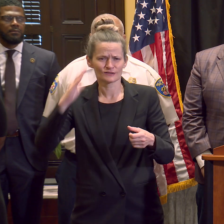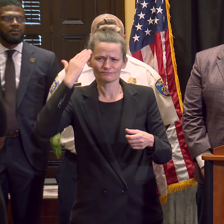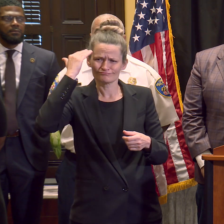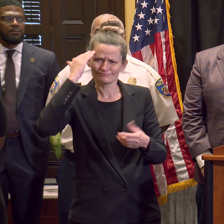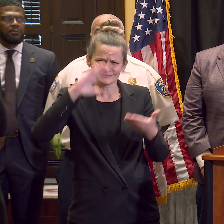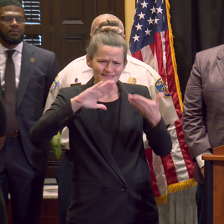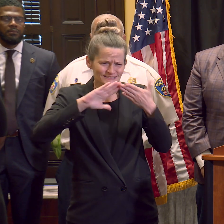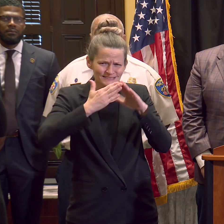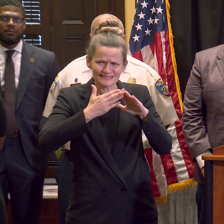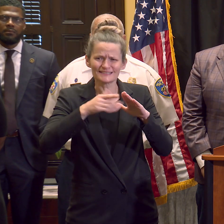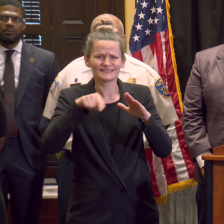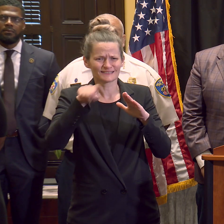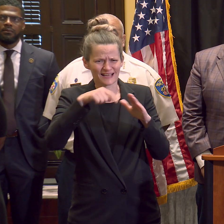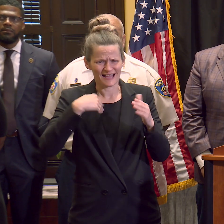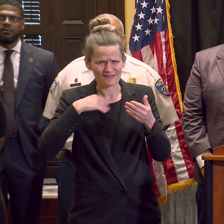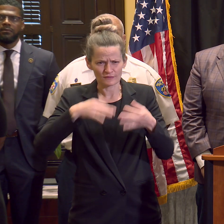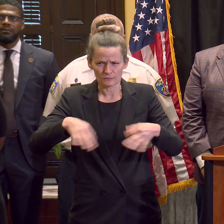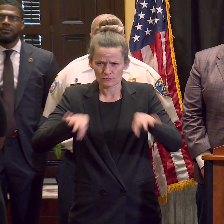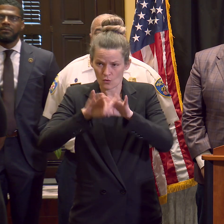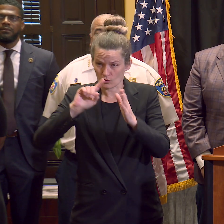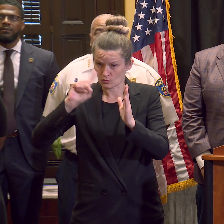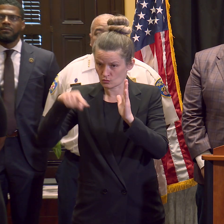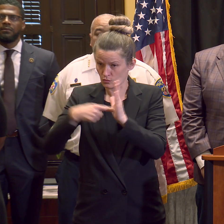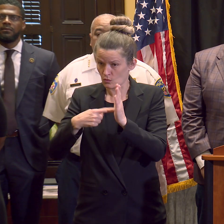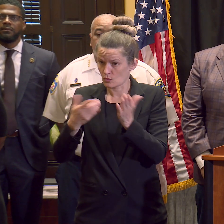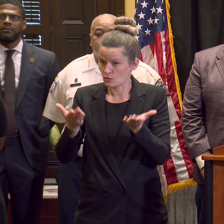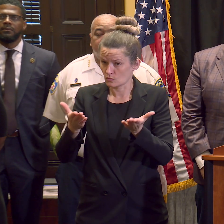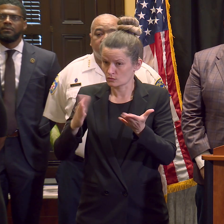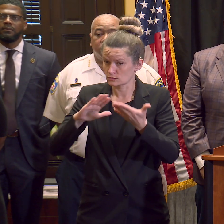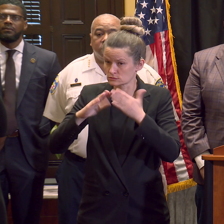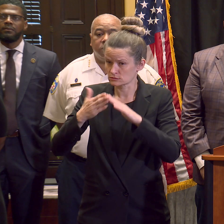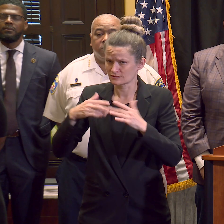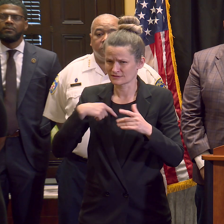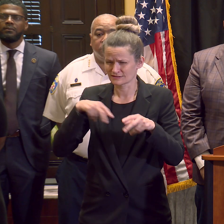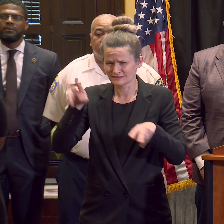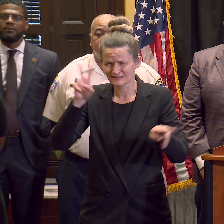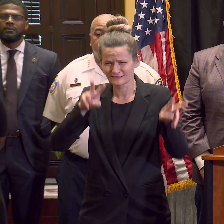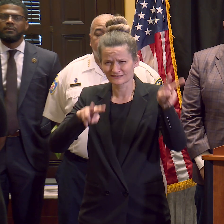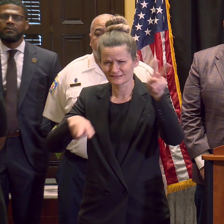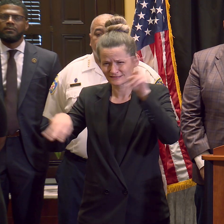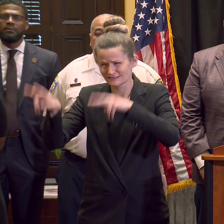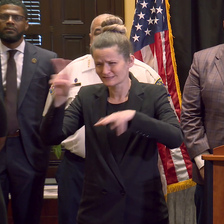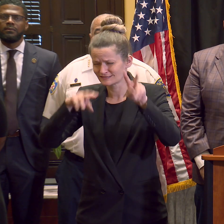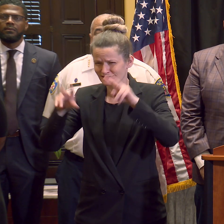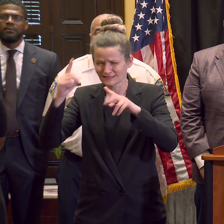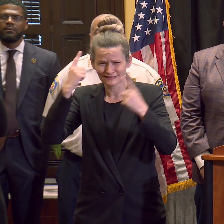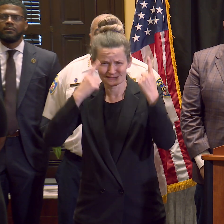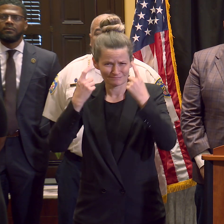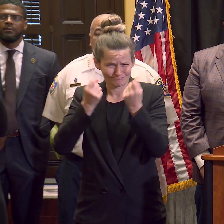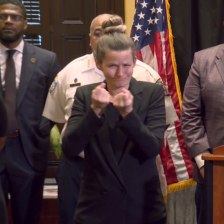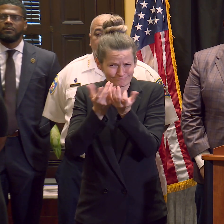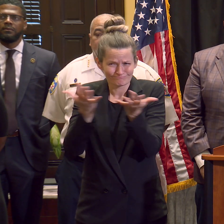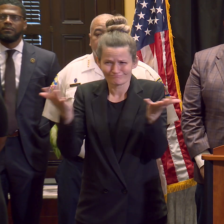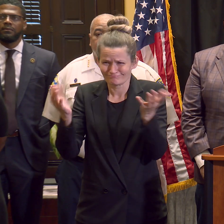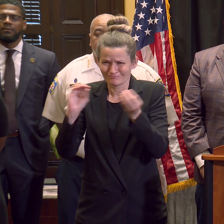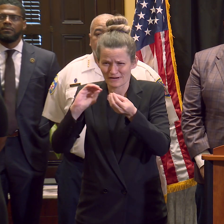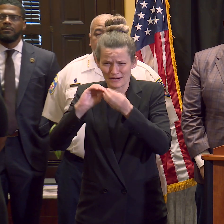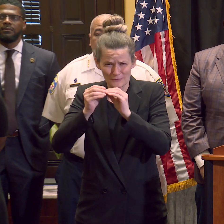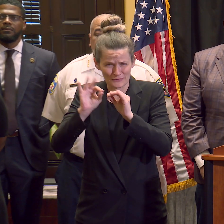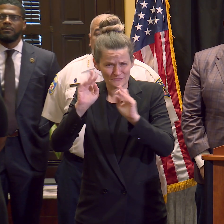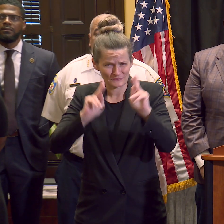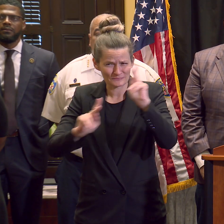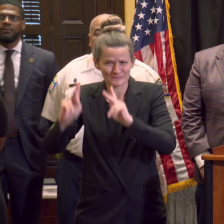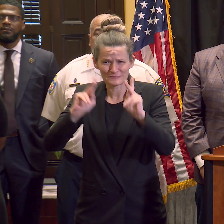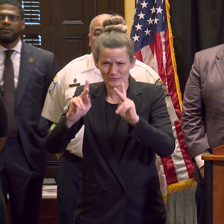today, after months of deliberation, considering a number of high qualified candidates, I am excited to